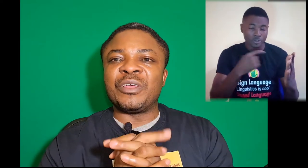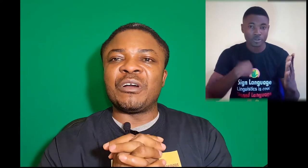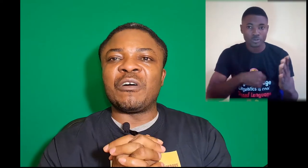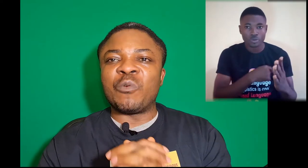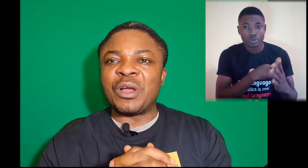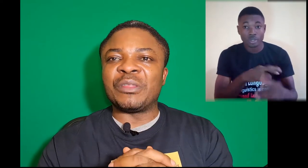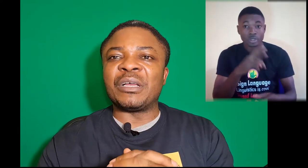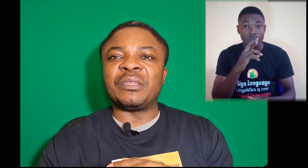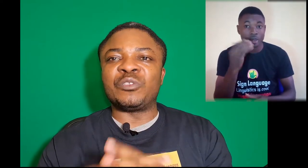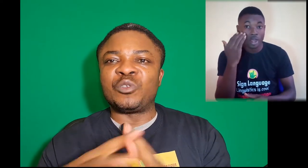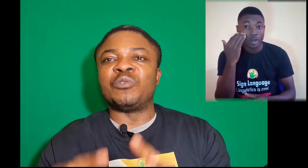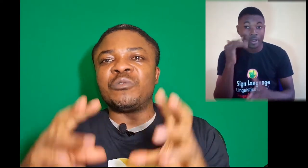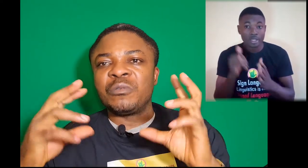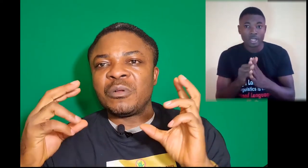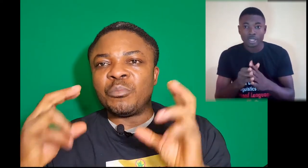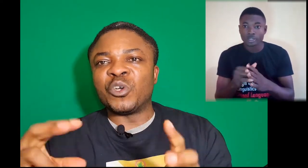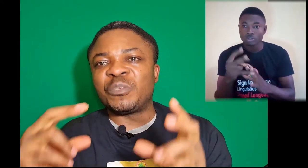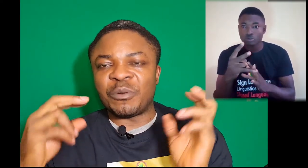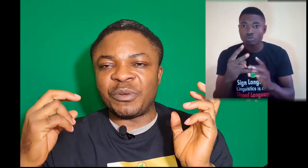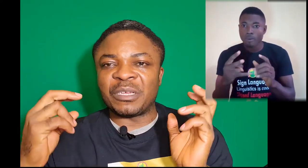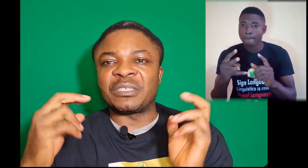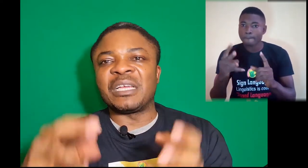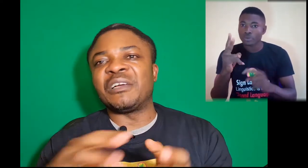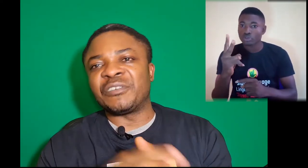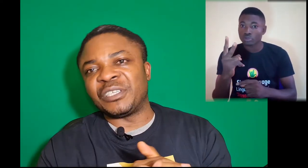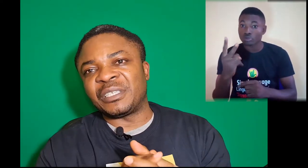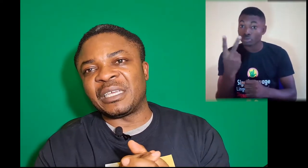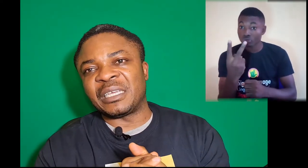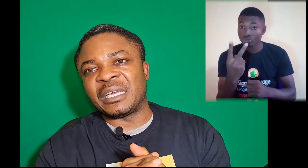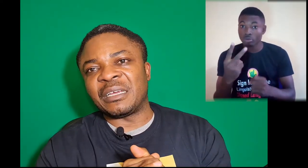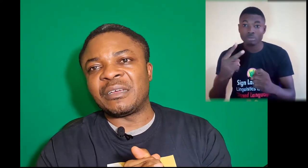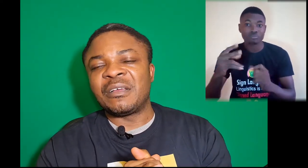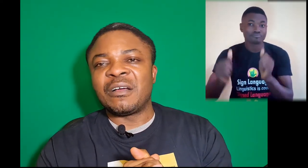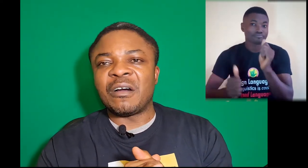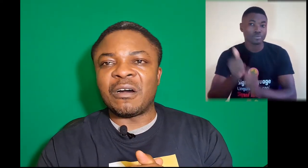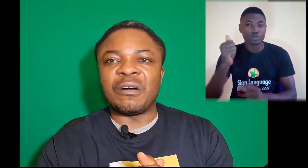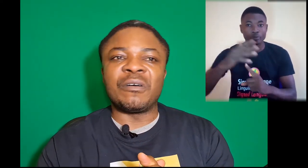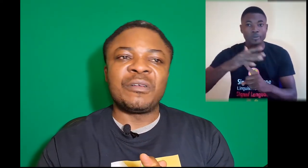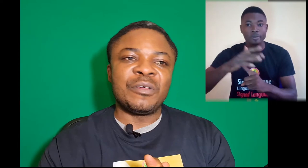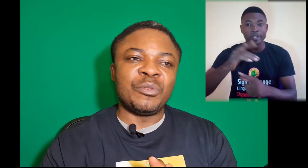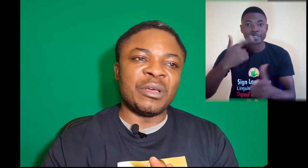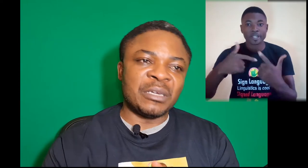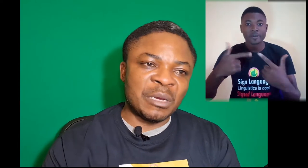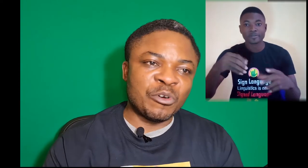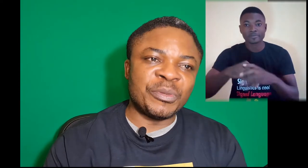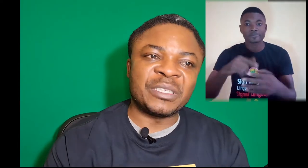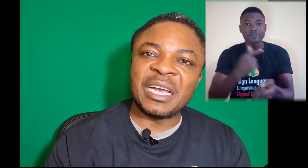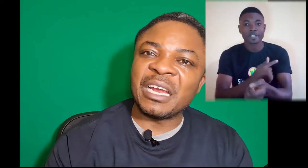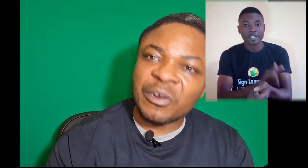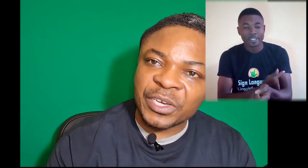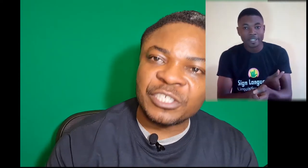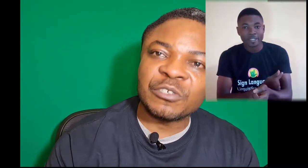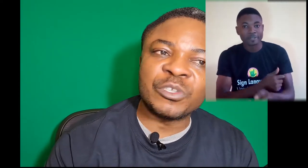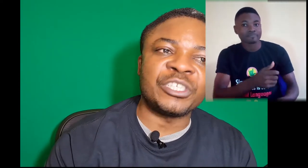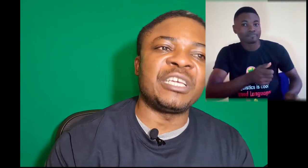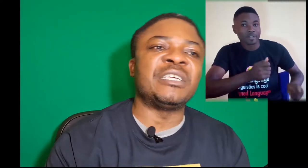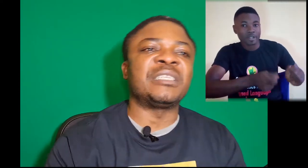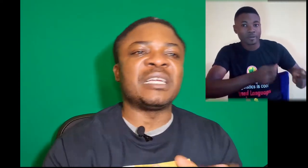we are aware that the two most popular sign languages in Ghana are the Adamorobi Sign Language, which is an